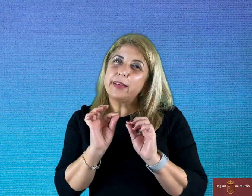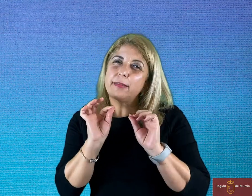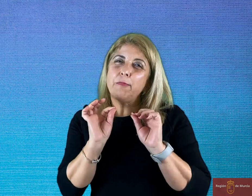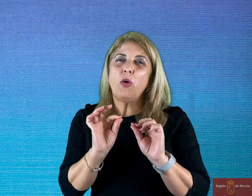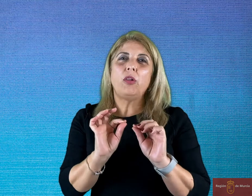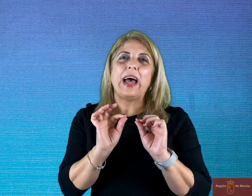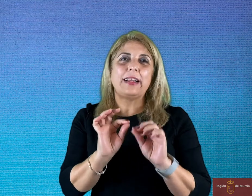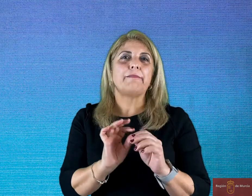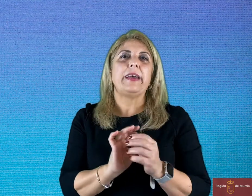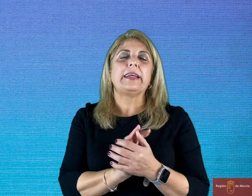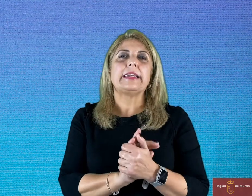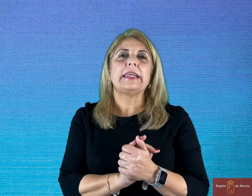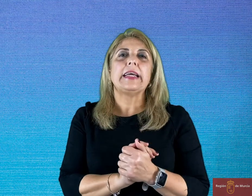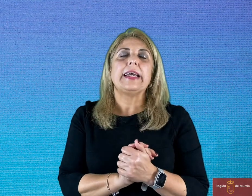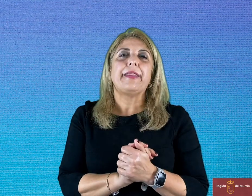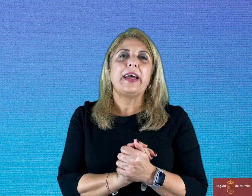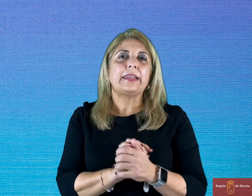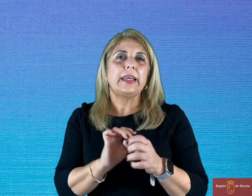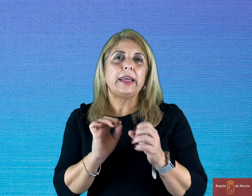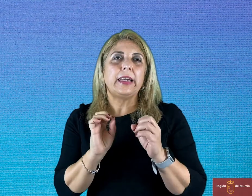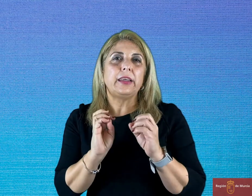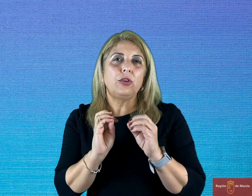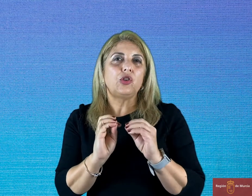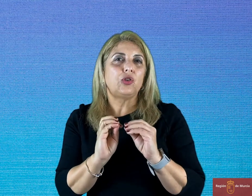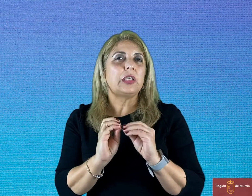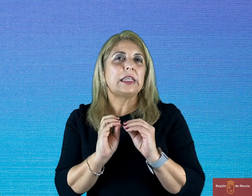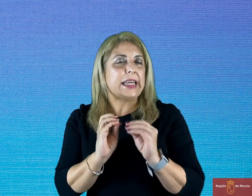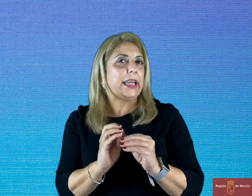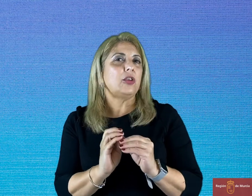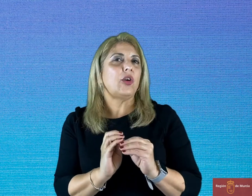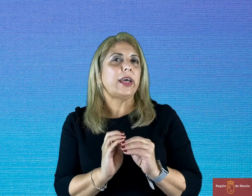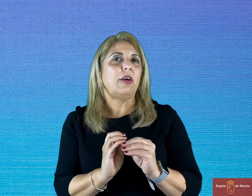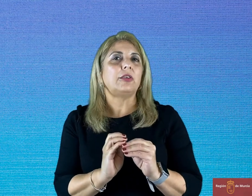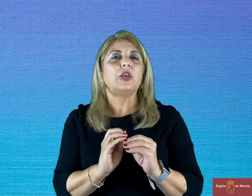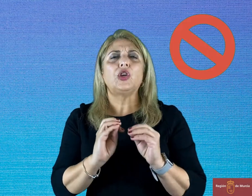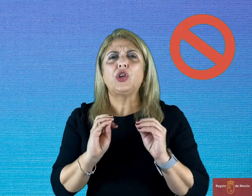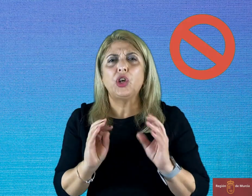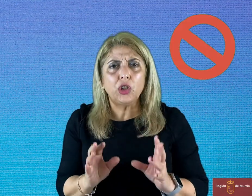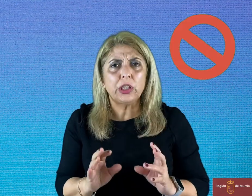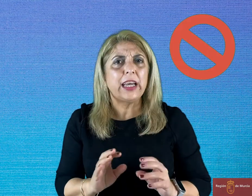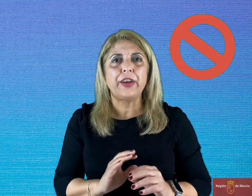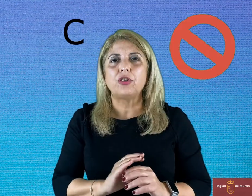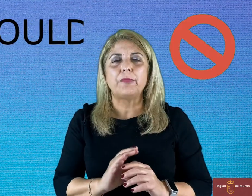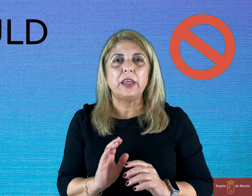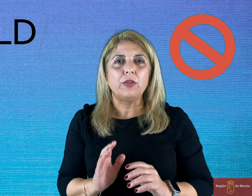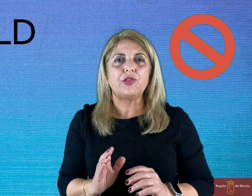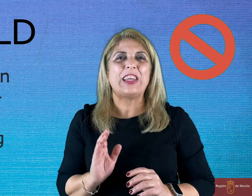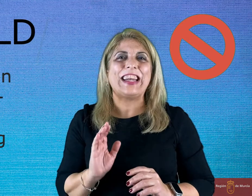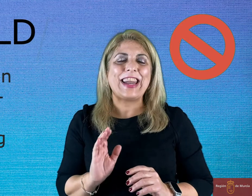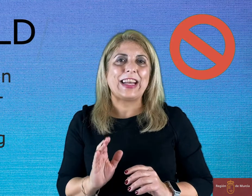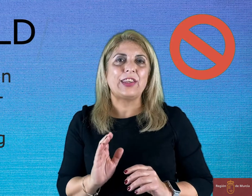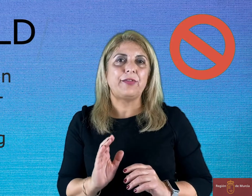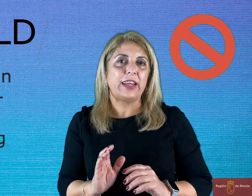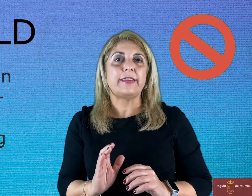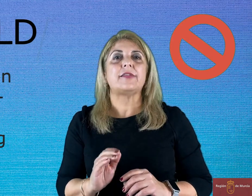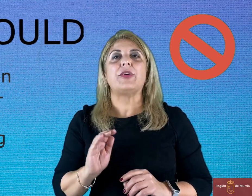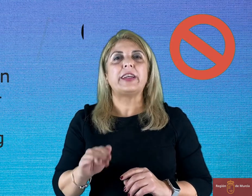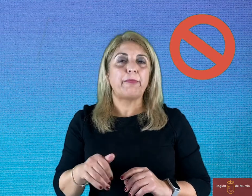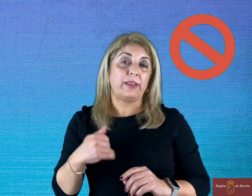small aspect that you should take into account. Could cannot be used in negative sentences when expressing